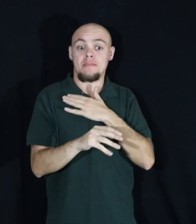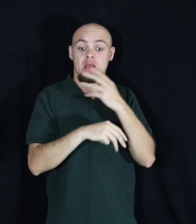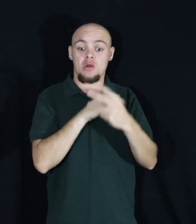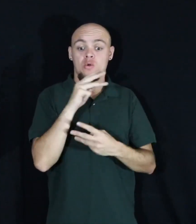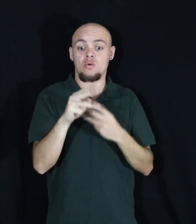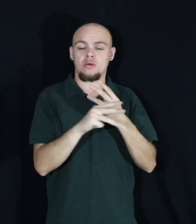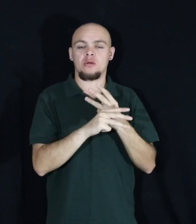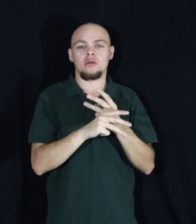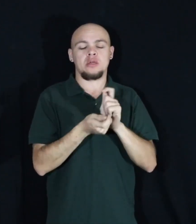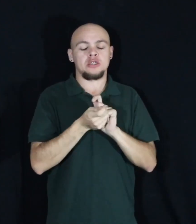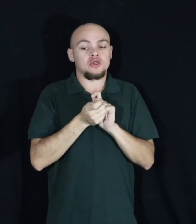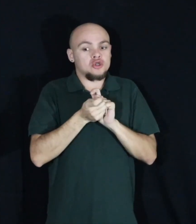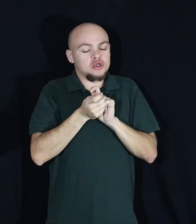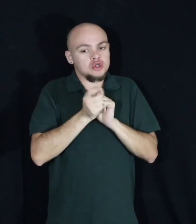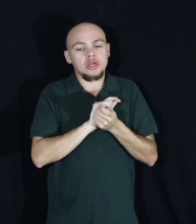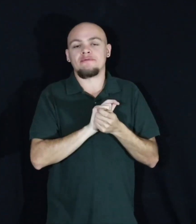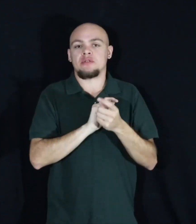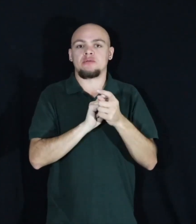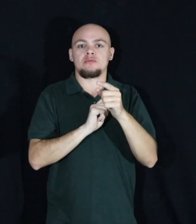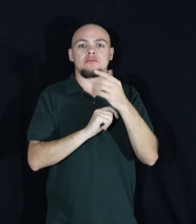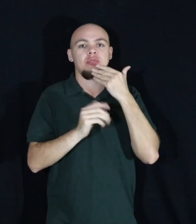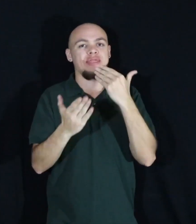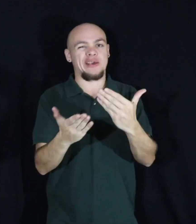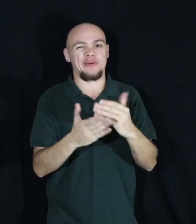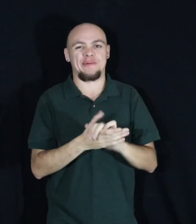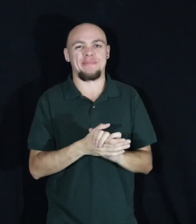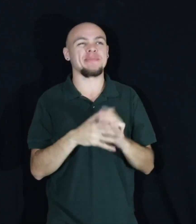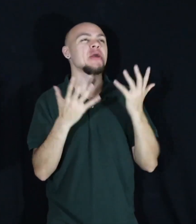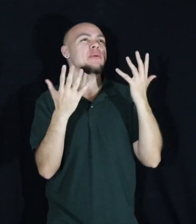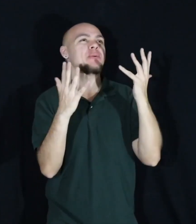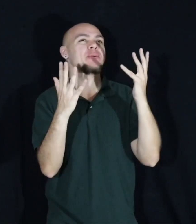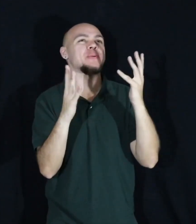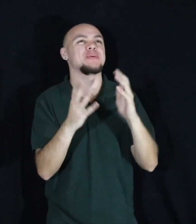it can shift you. Thank you. Thank you.